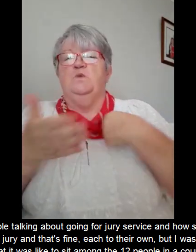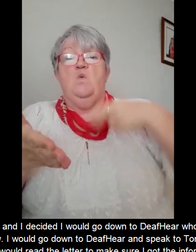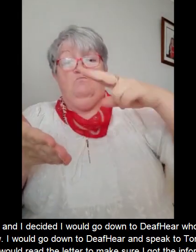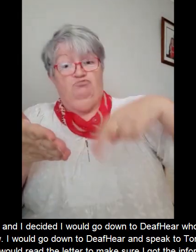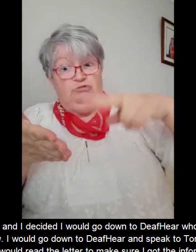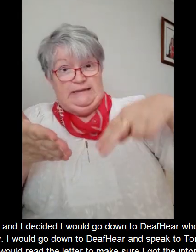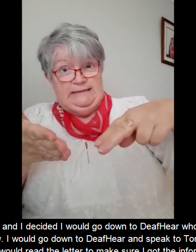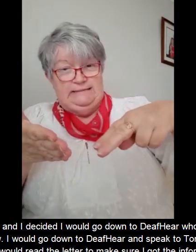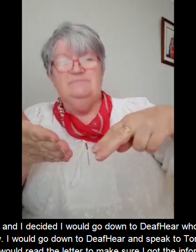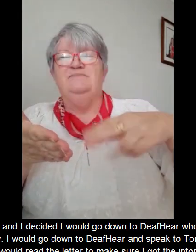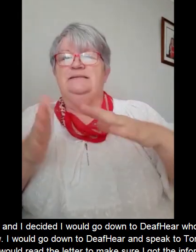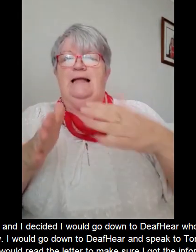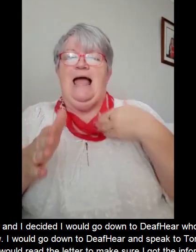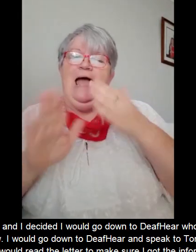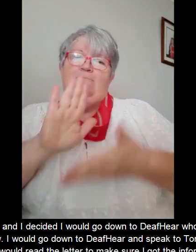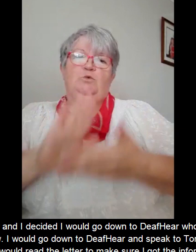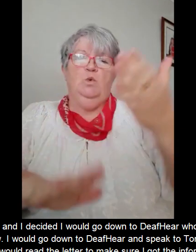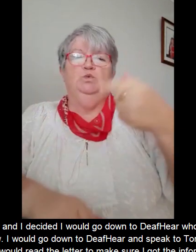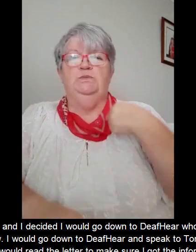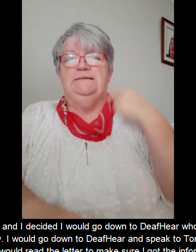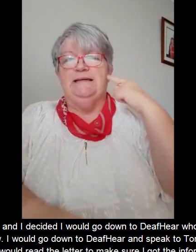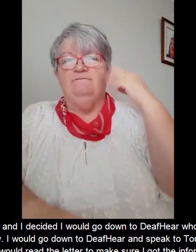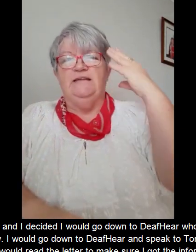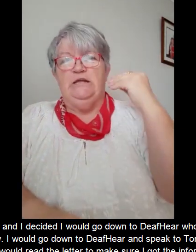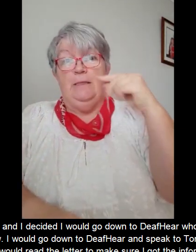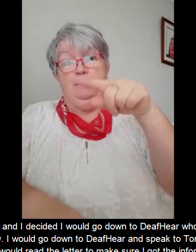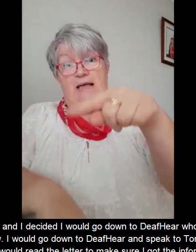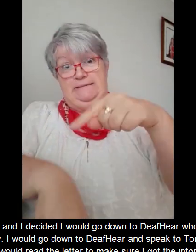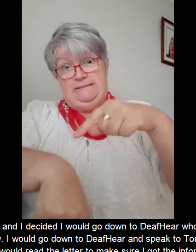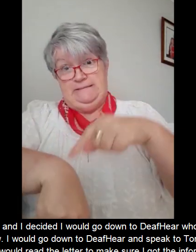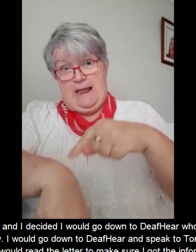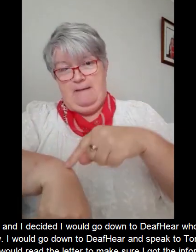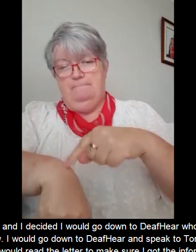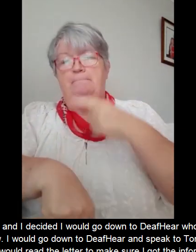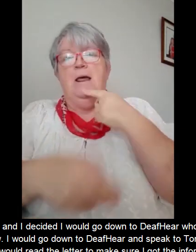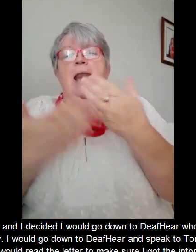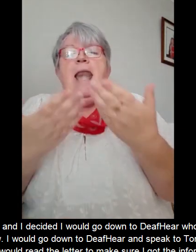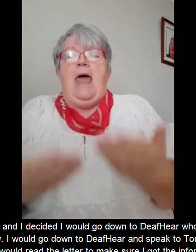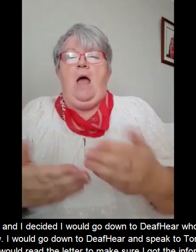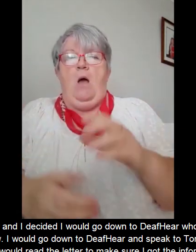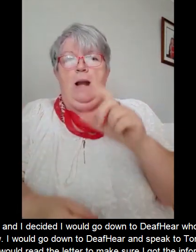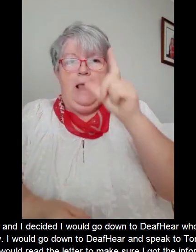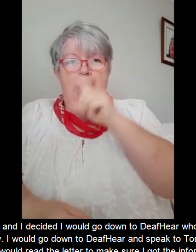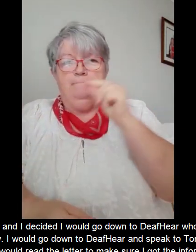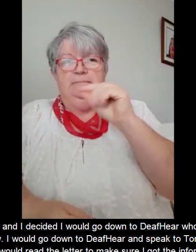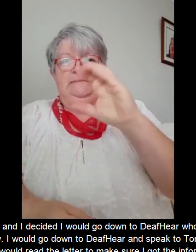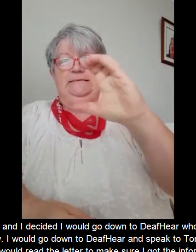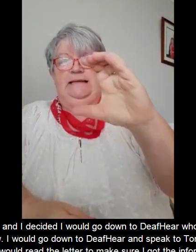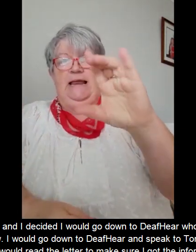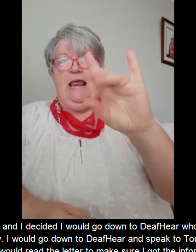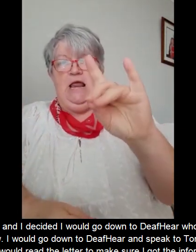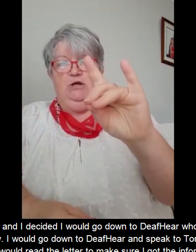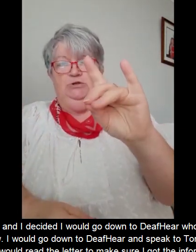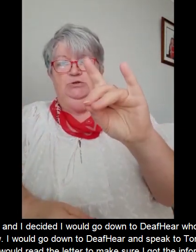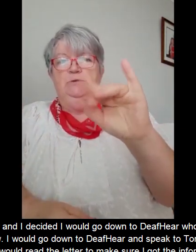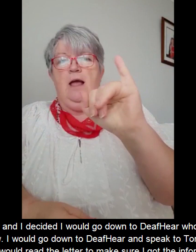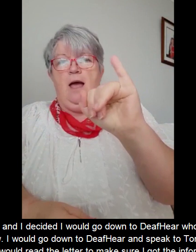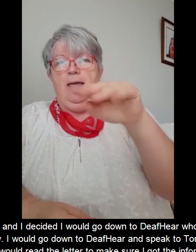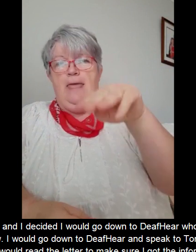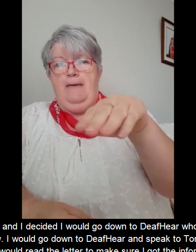So I read my letter and I decided I would go down to Deafhear who've changed their name to Chime now. I would go down to Deafhear and speak